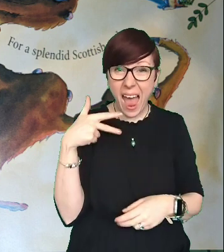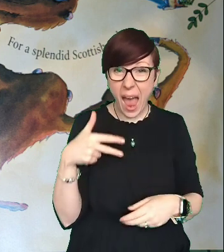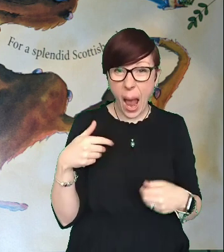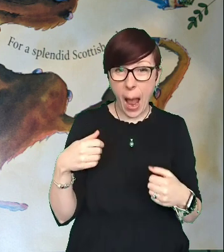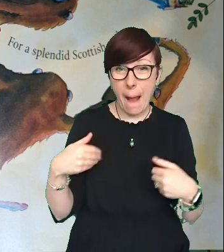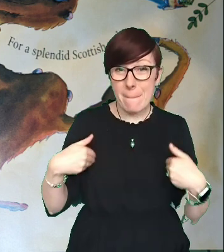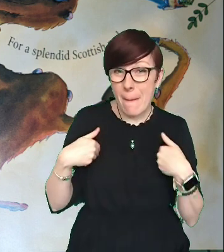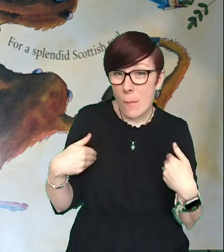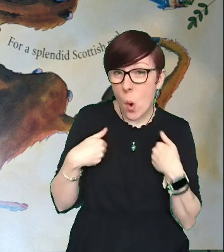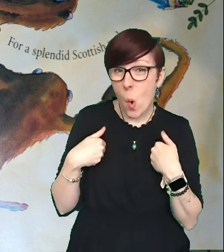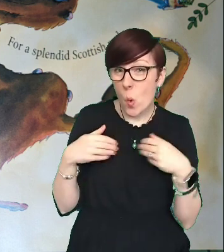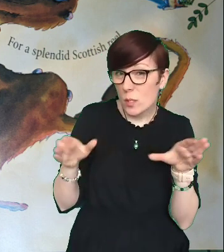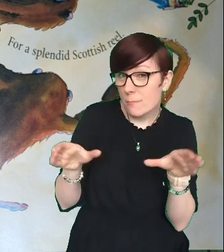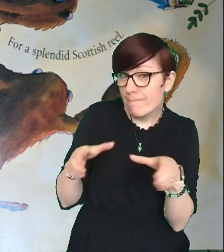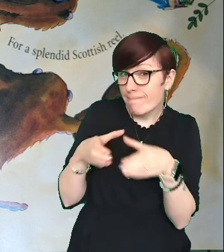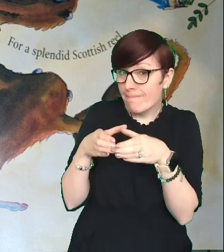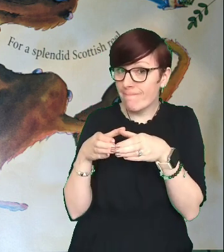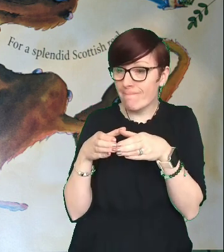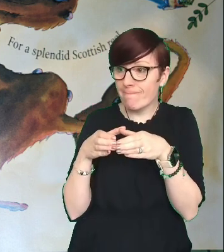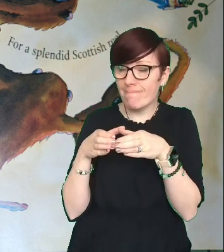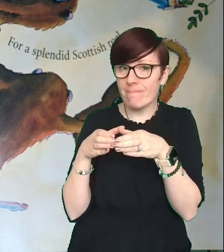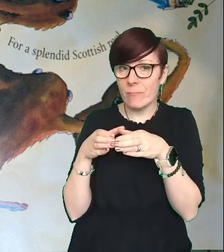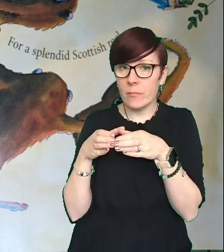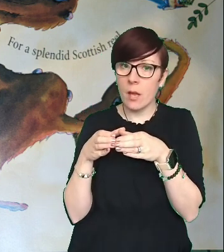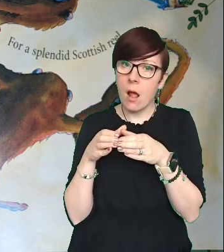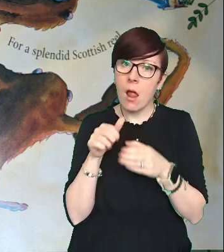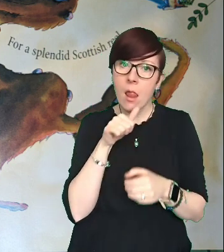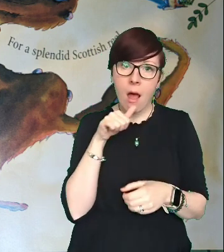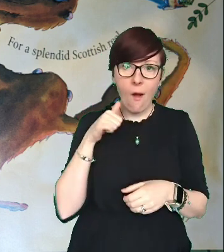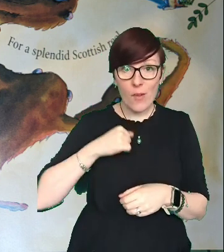baboons then teamed up for a splendid Scottish reel.